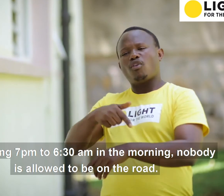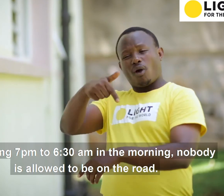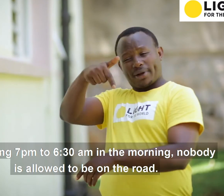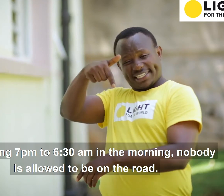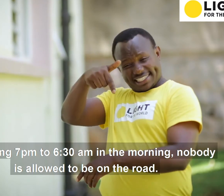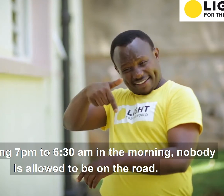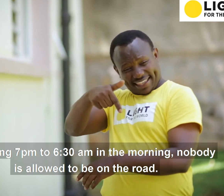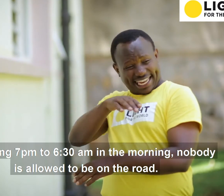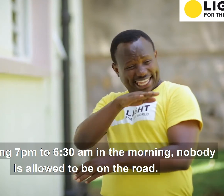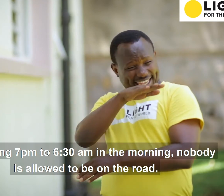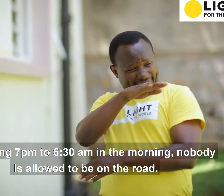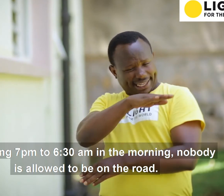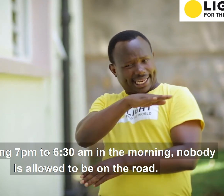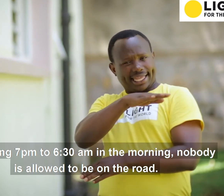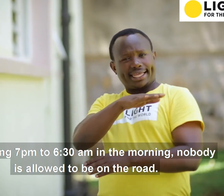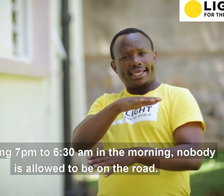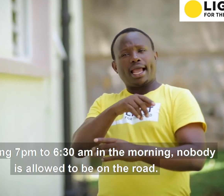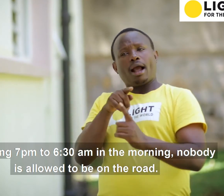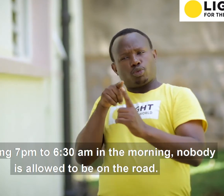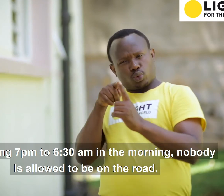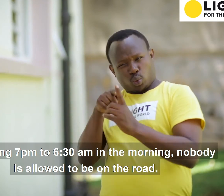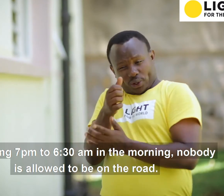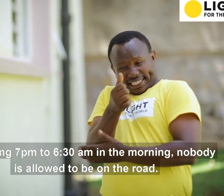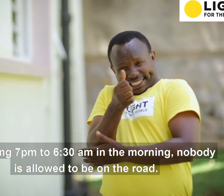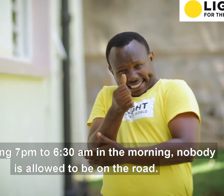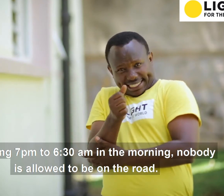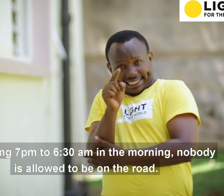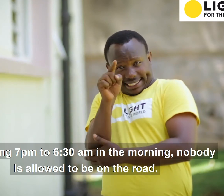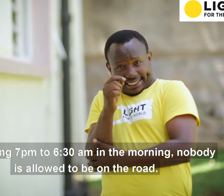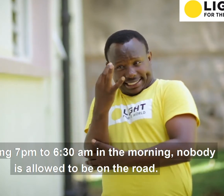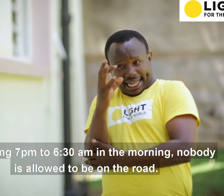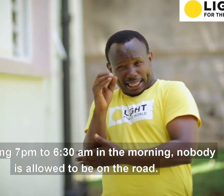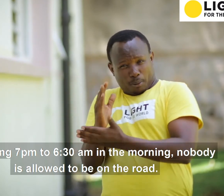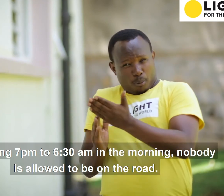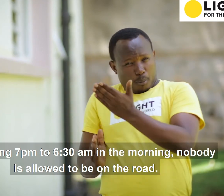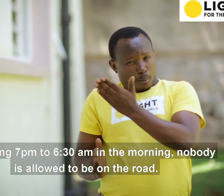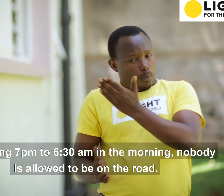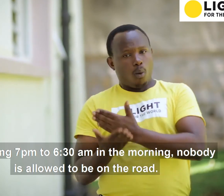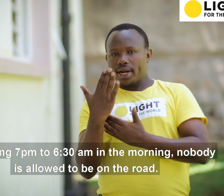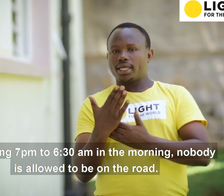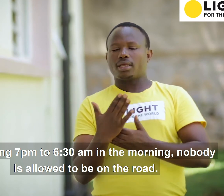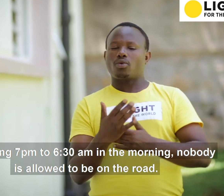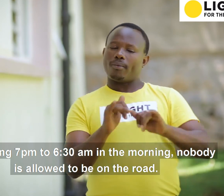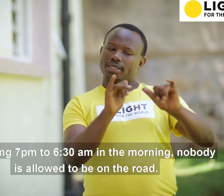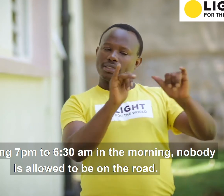7pm to 6.30am in the morning, nobody is allowed to be on the road. 15.